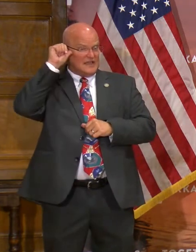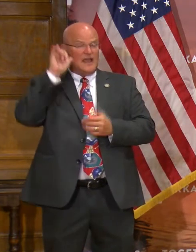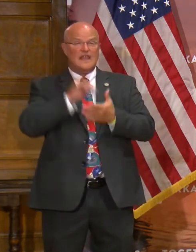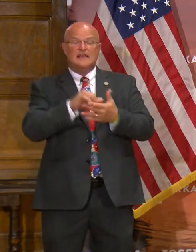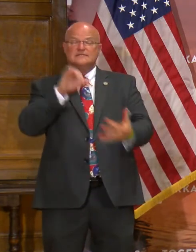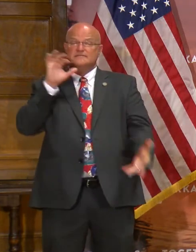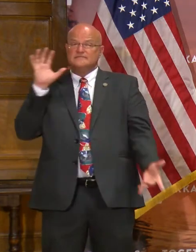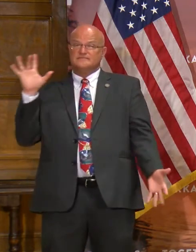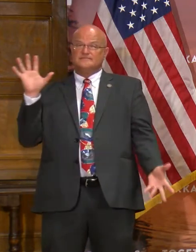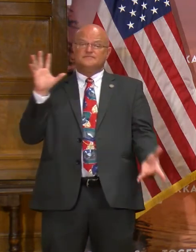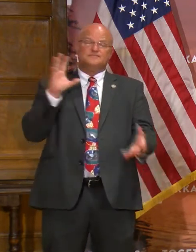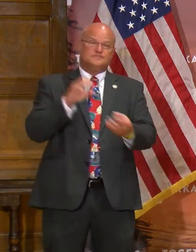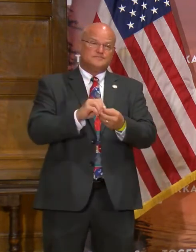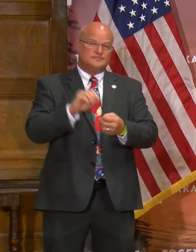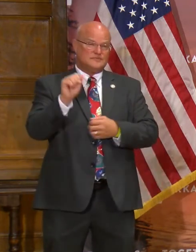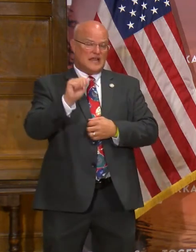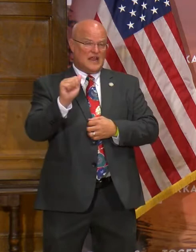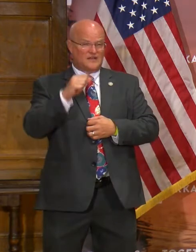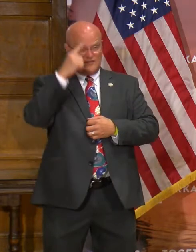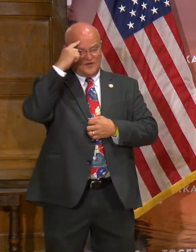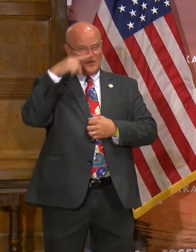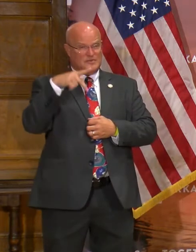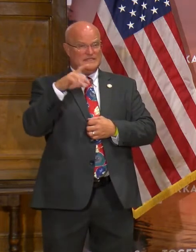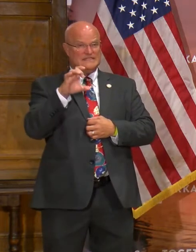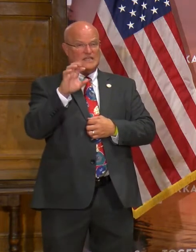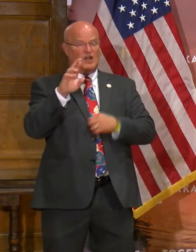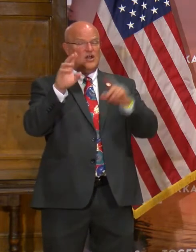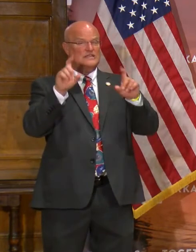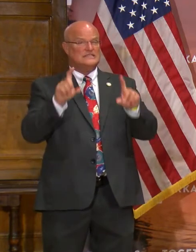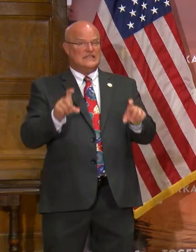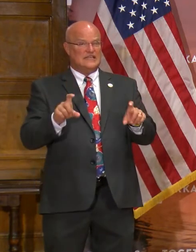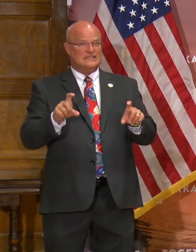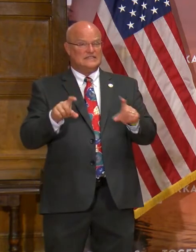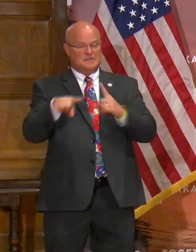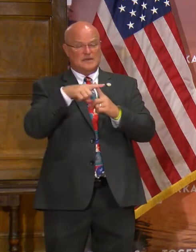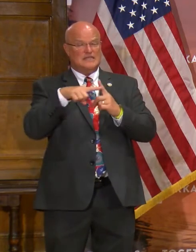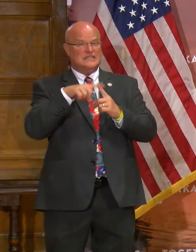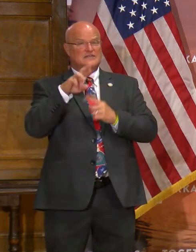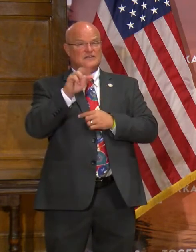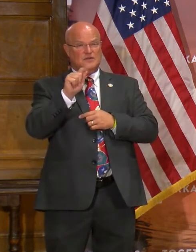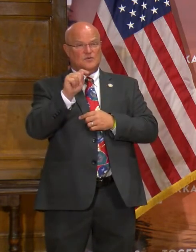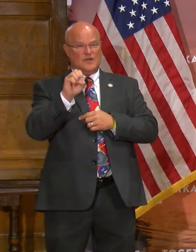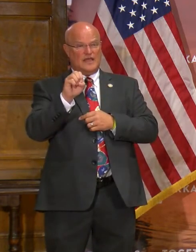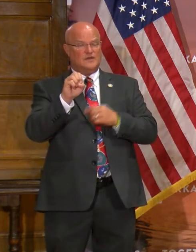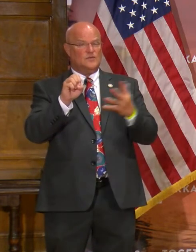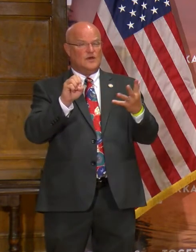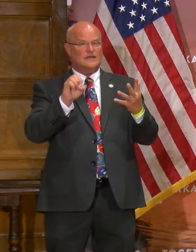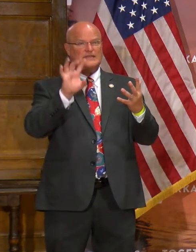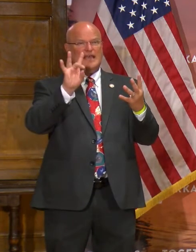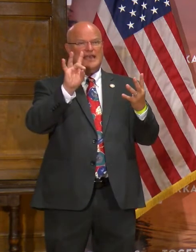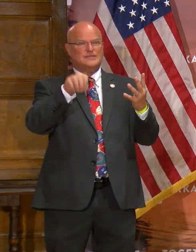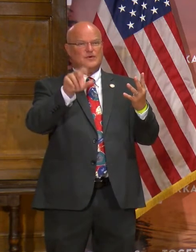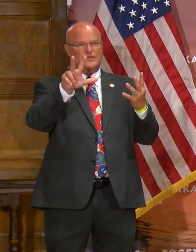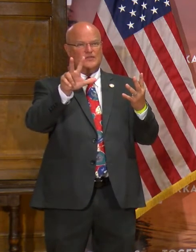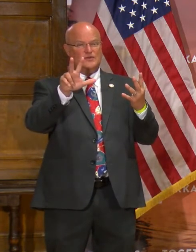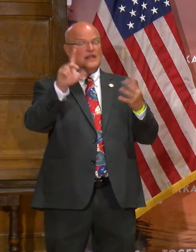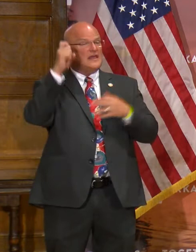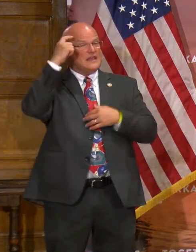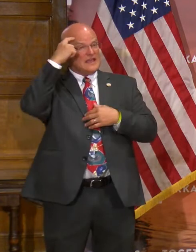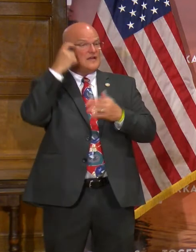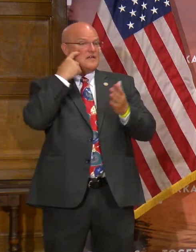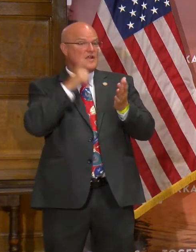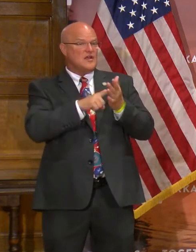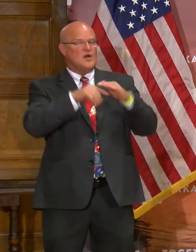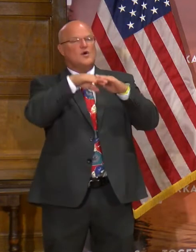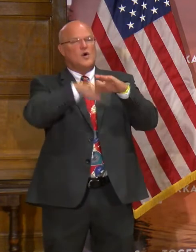a cumulative average for our PCR test positivity rate of 8.3, which, as the governor noted, is